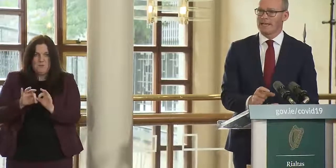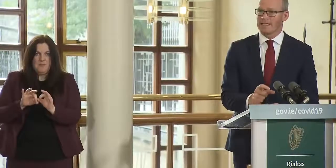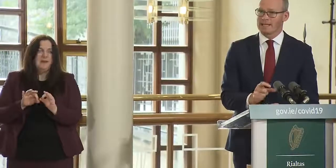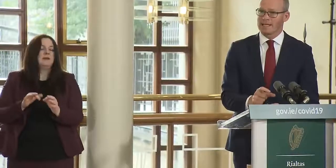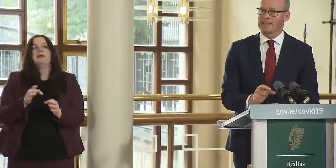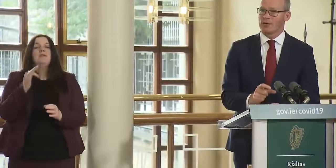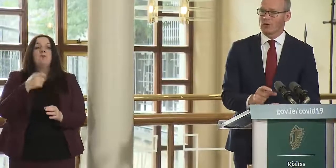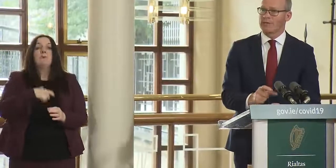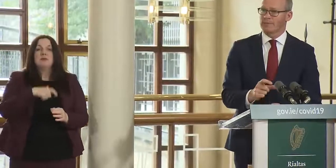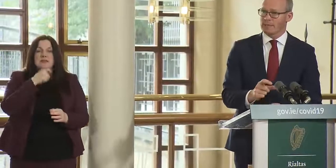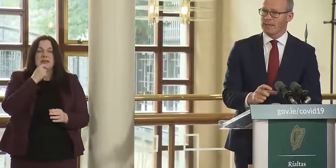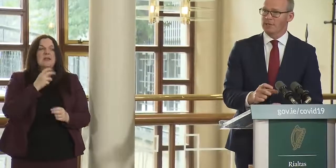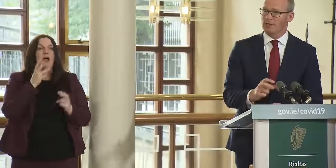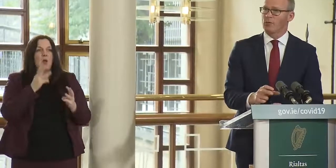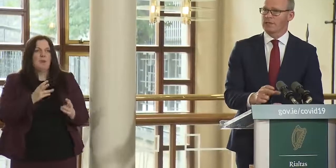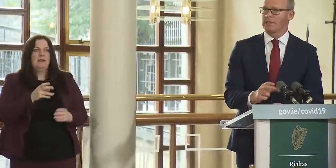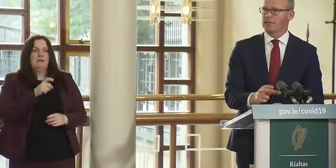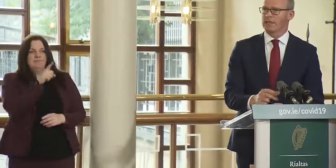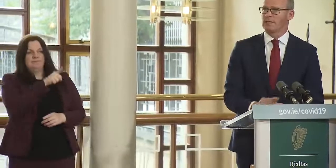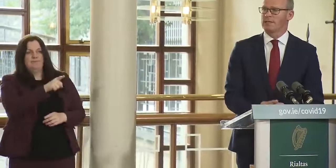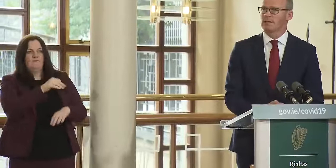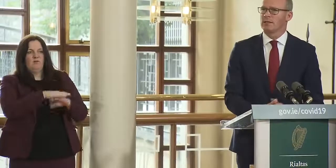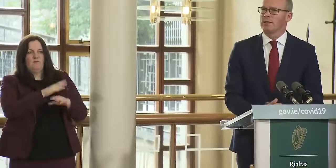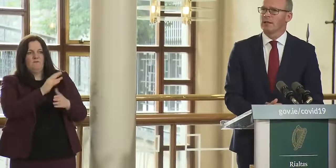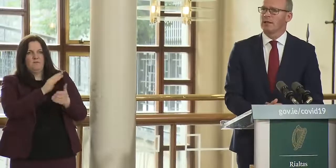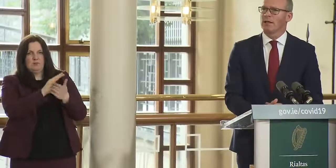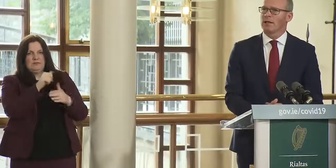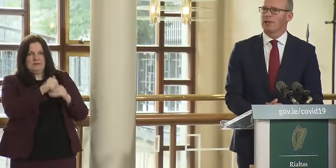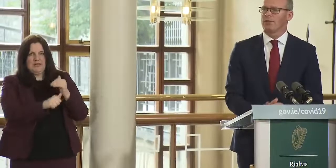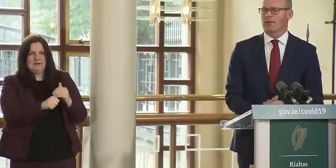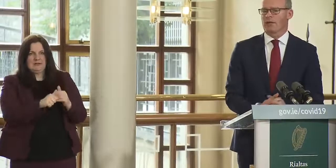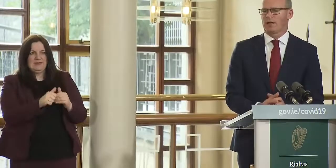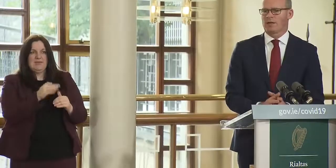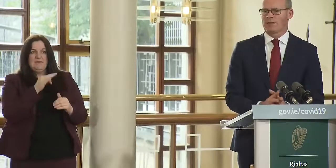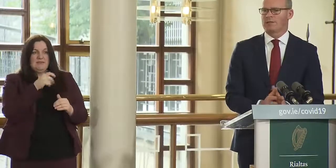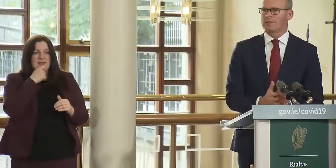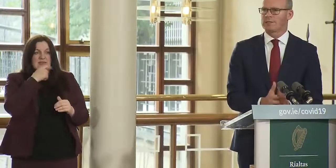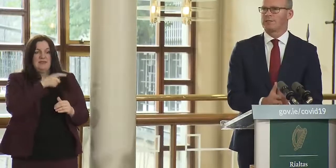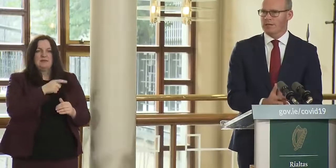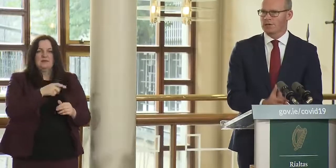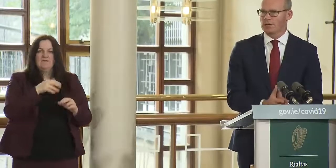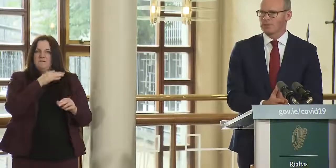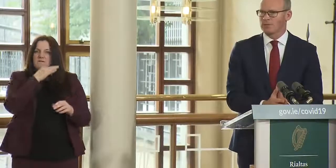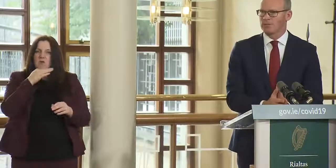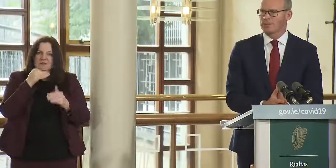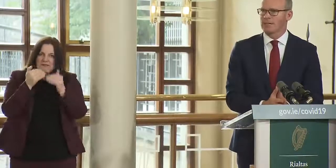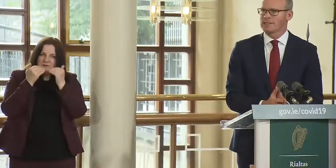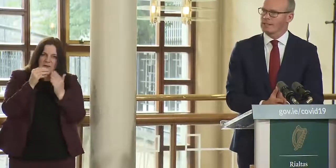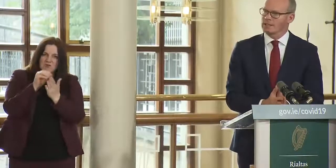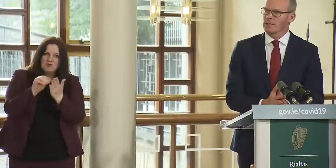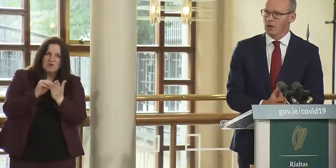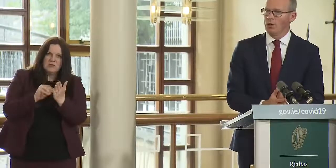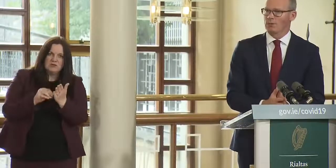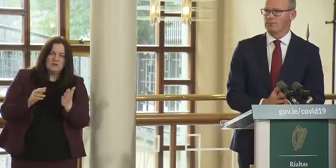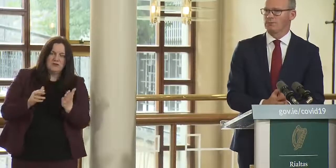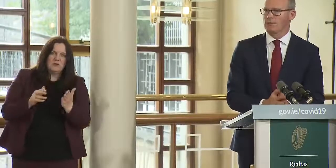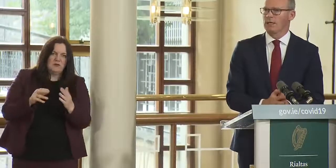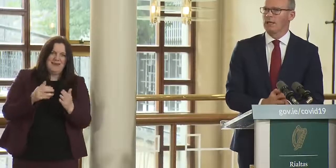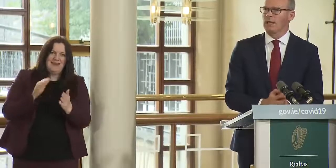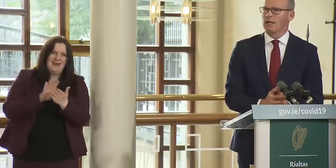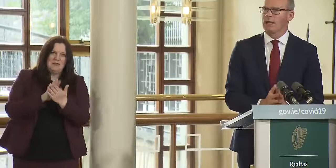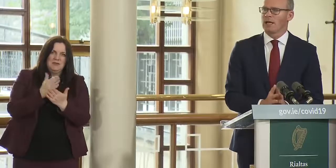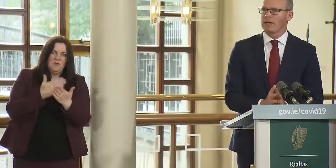somebody say says they're going to be for 14 days uh if they are giving misinformation that is against the law